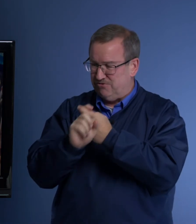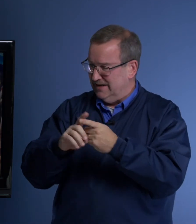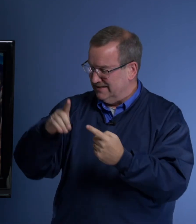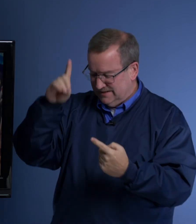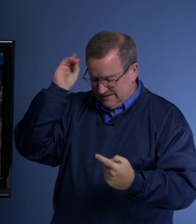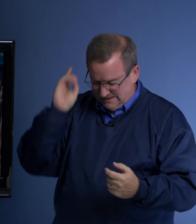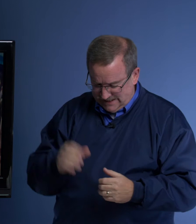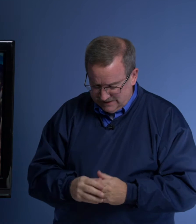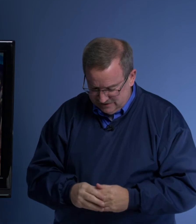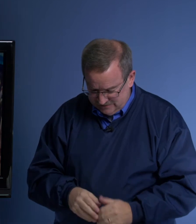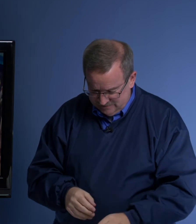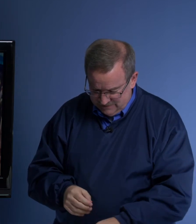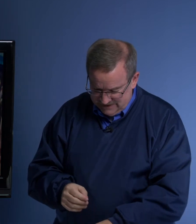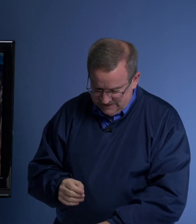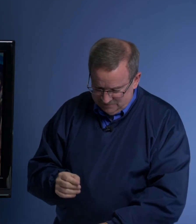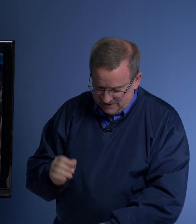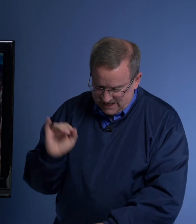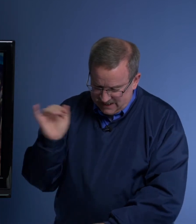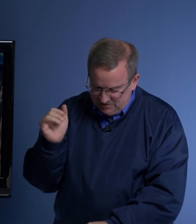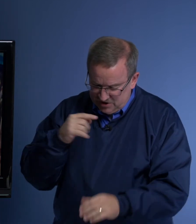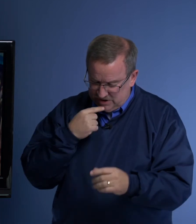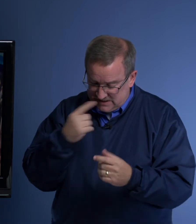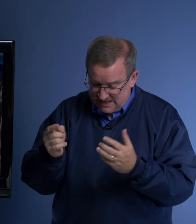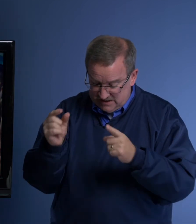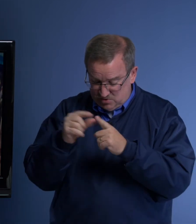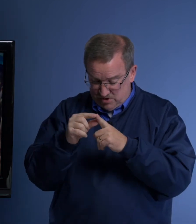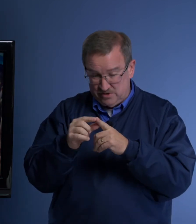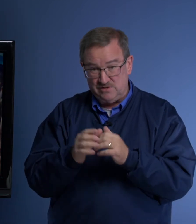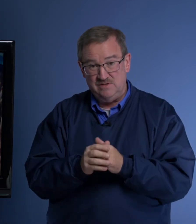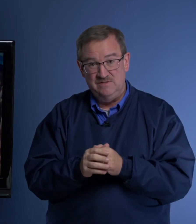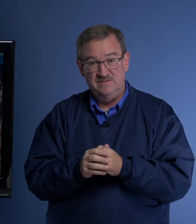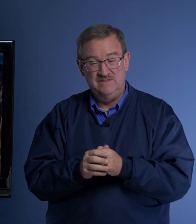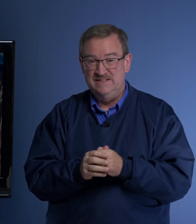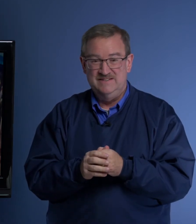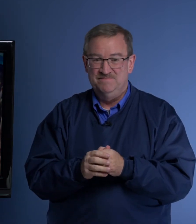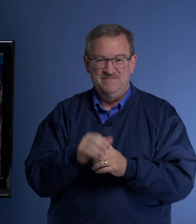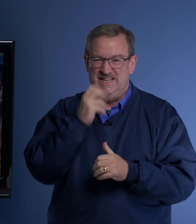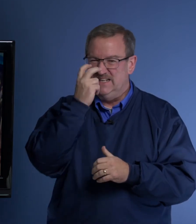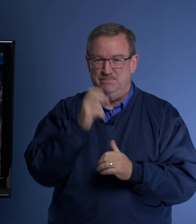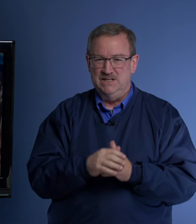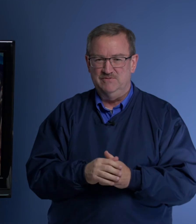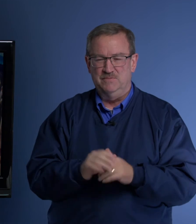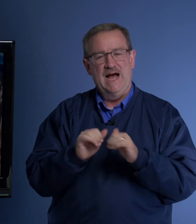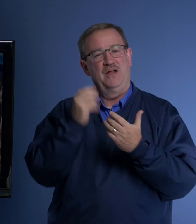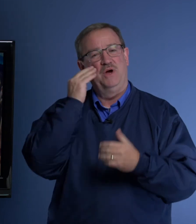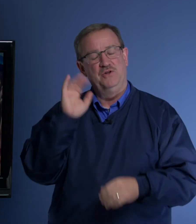friend, Daniel. And even though he said these words, he didn't believe them. How do I know